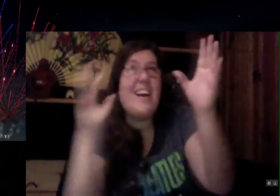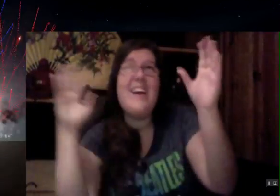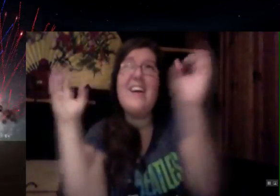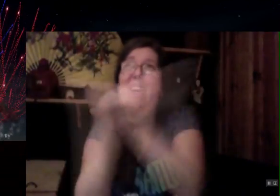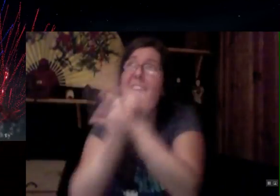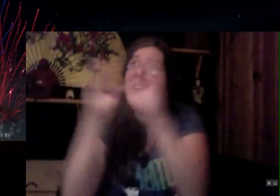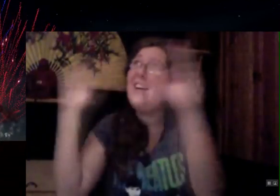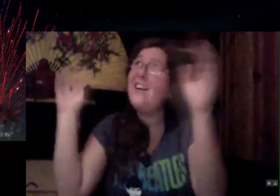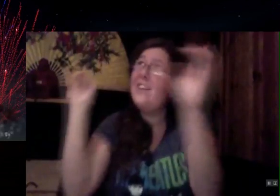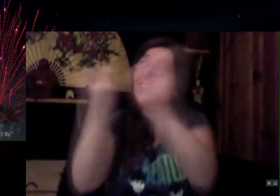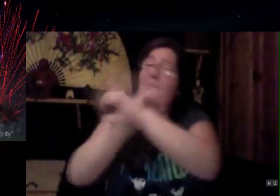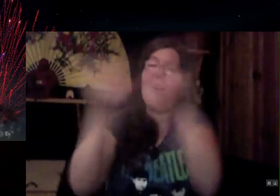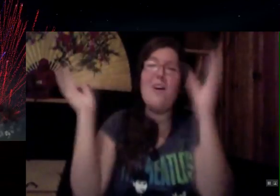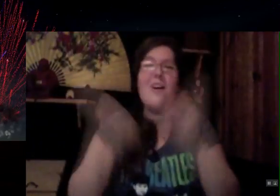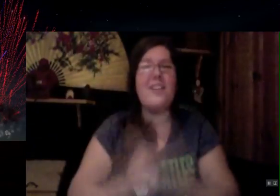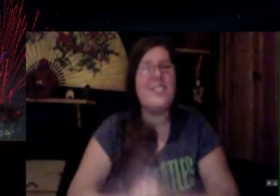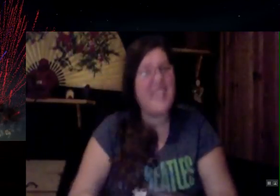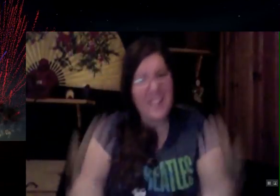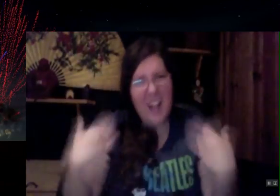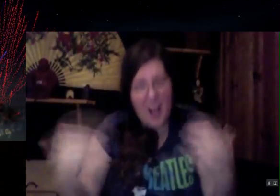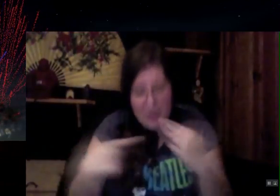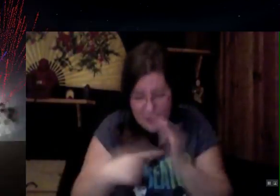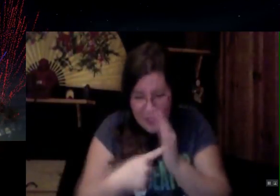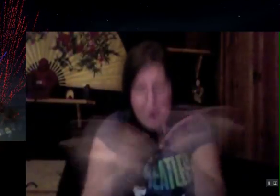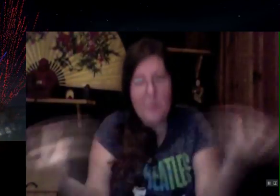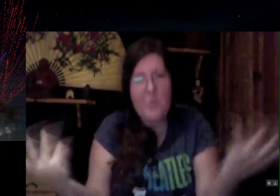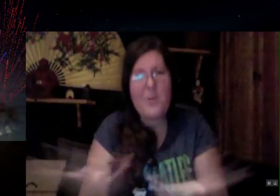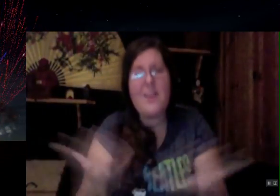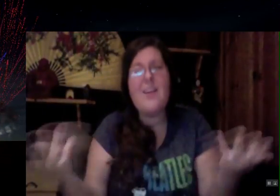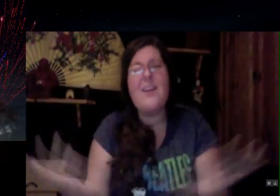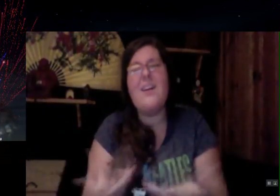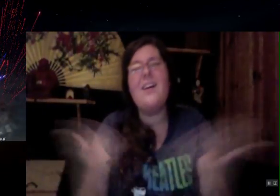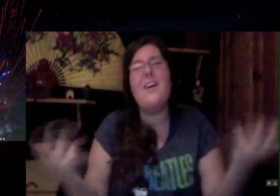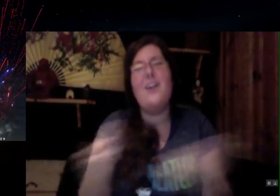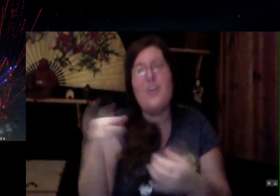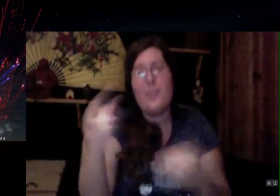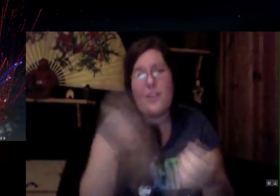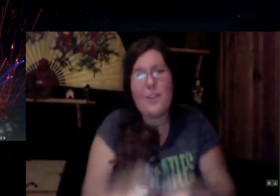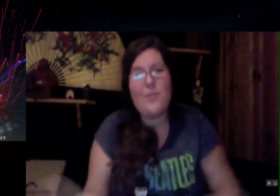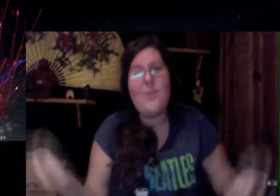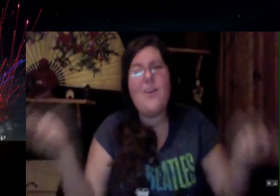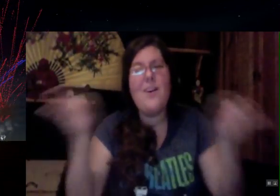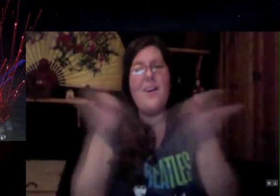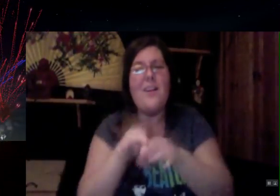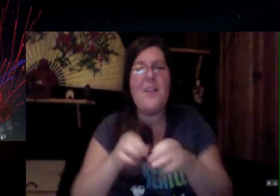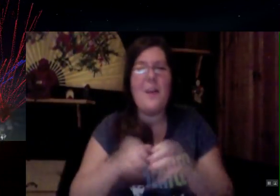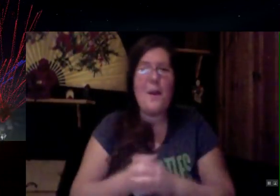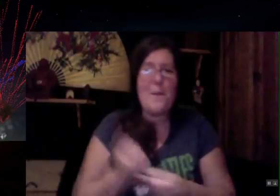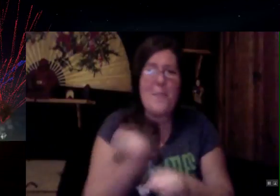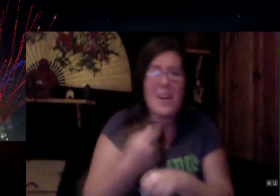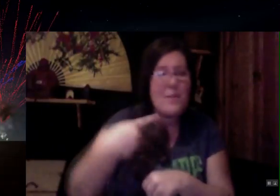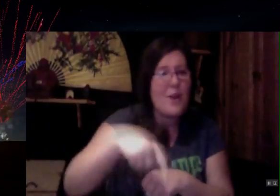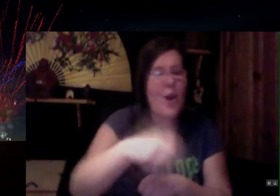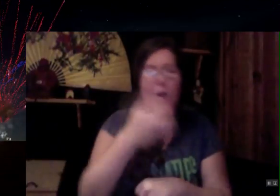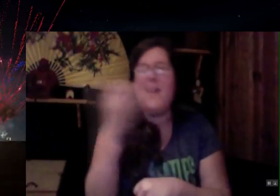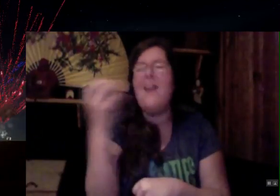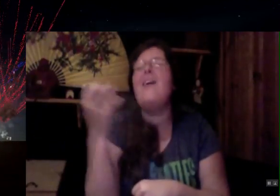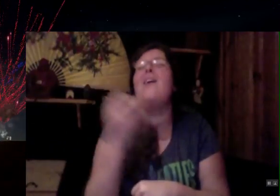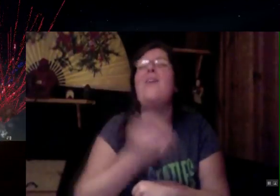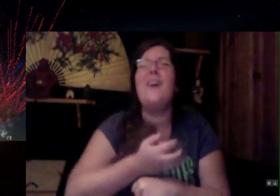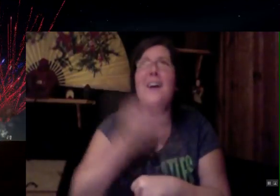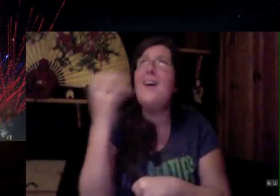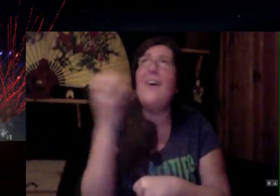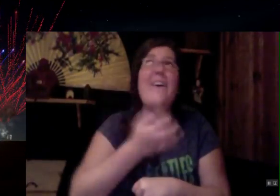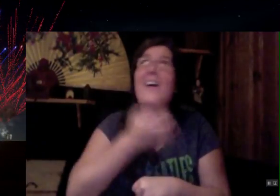a firework. Come on show em firework. Make em go